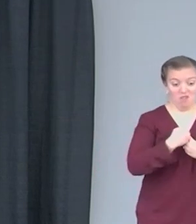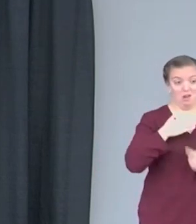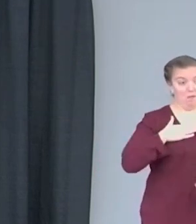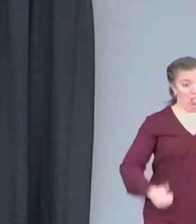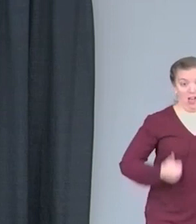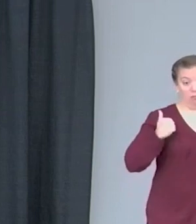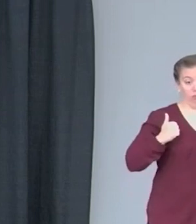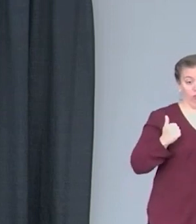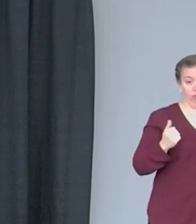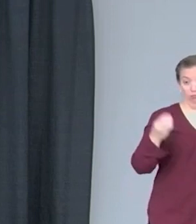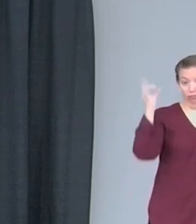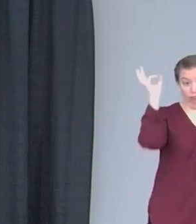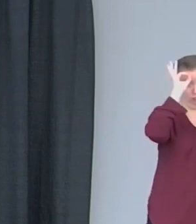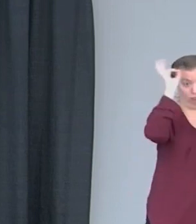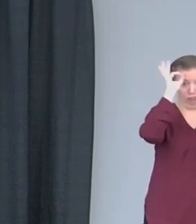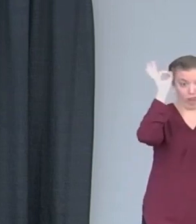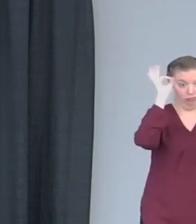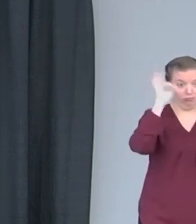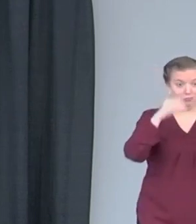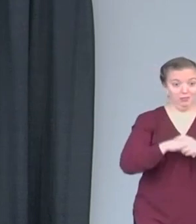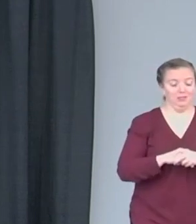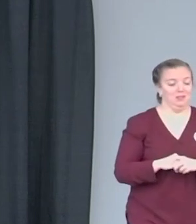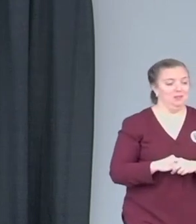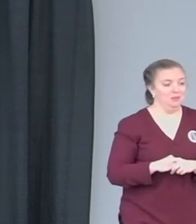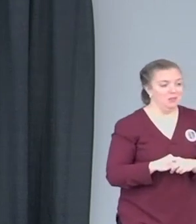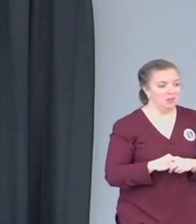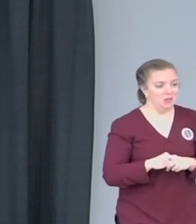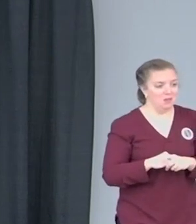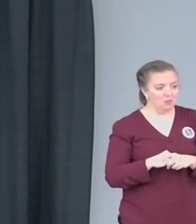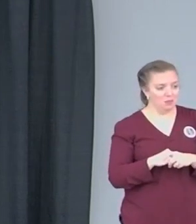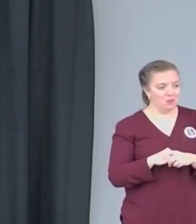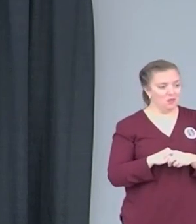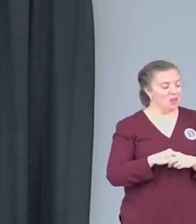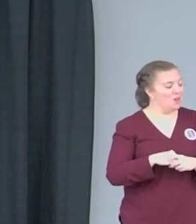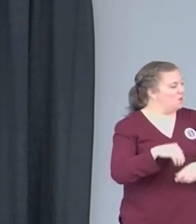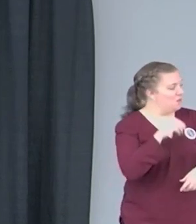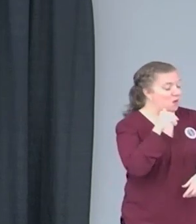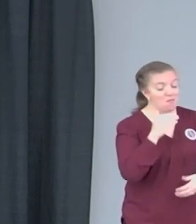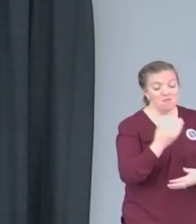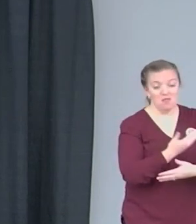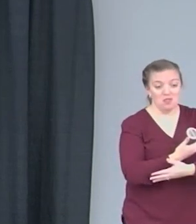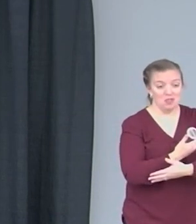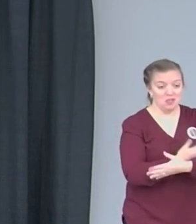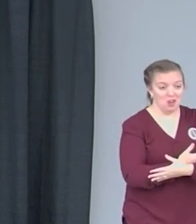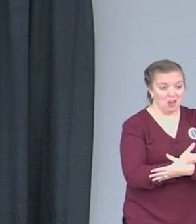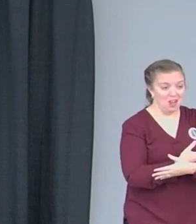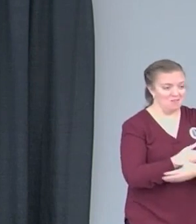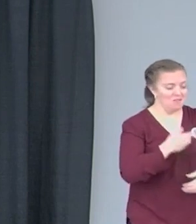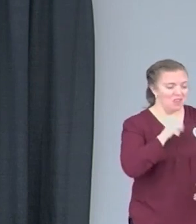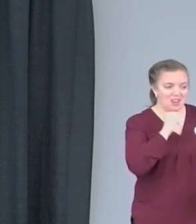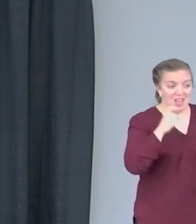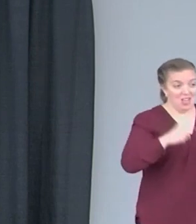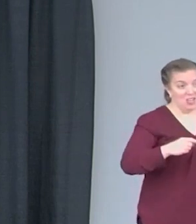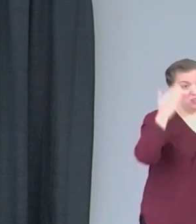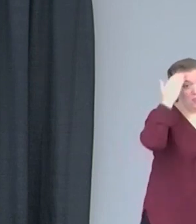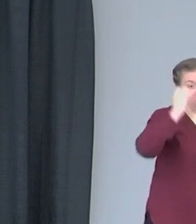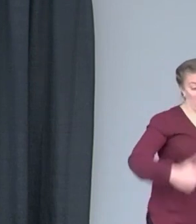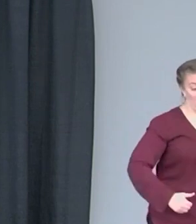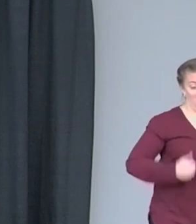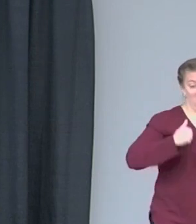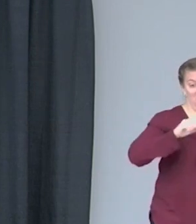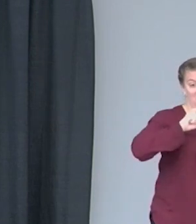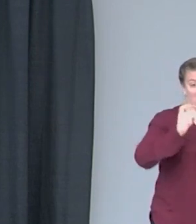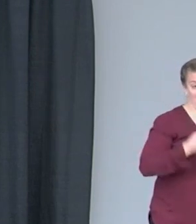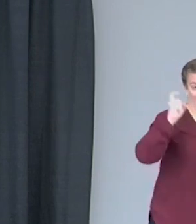what I'm, what I'm here to say is that you don't need like this little girl in your life to, for things to be changed. But what I'm, part of this